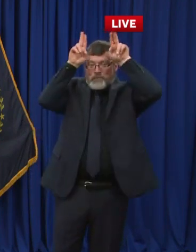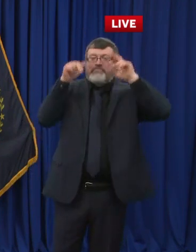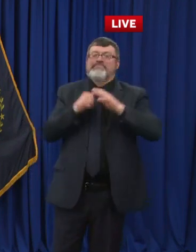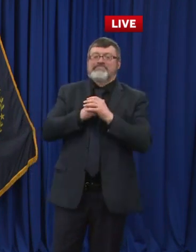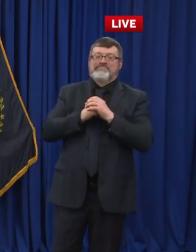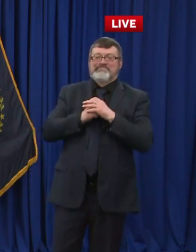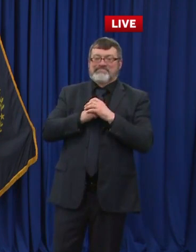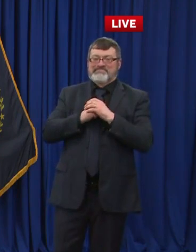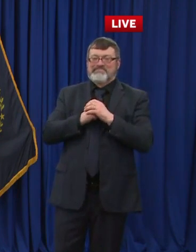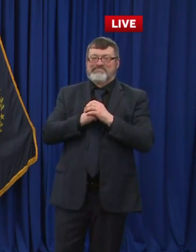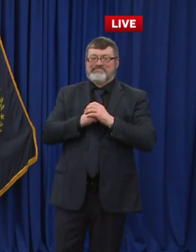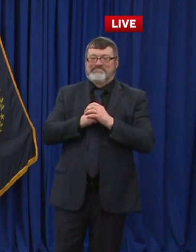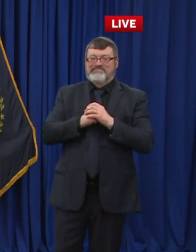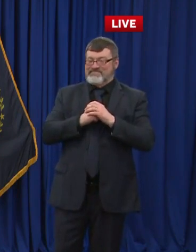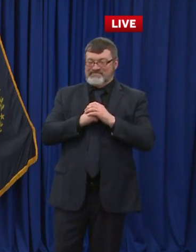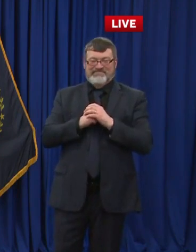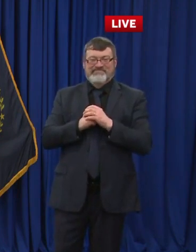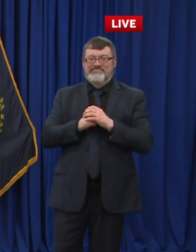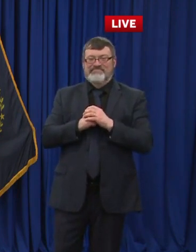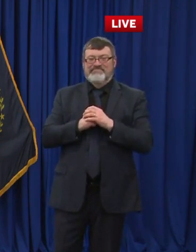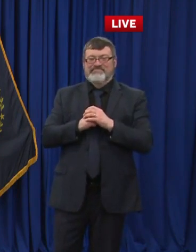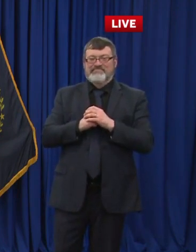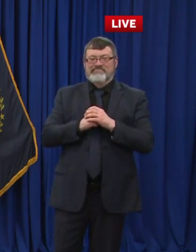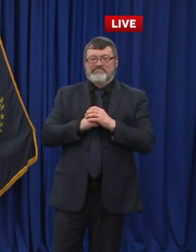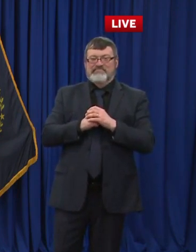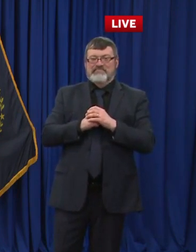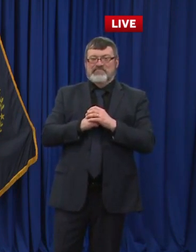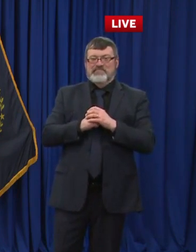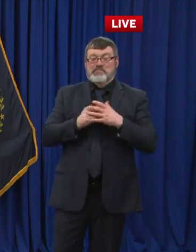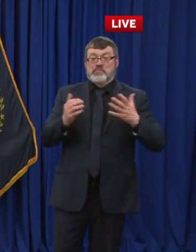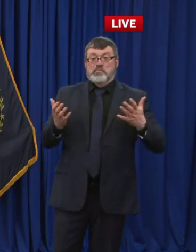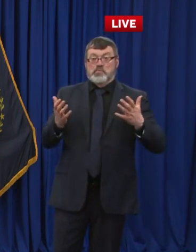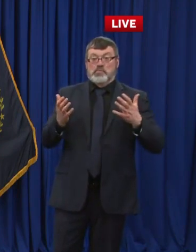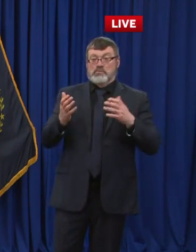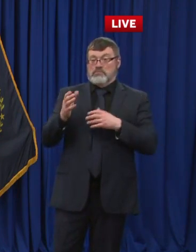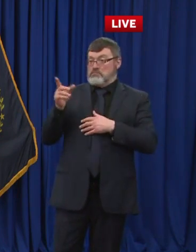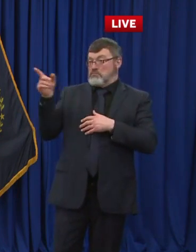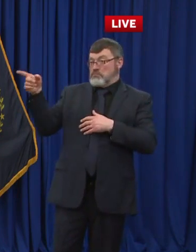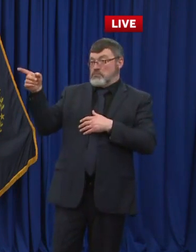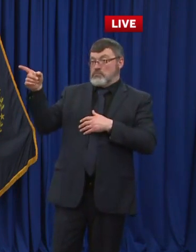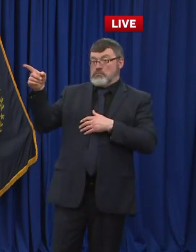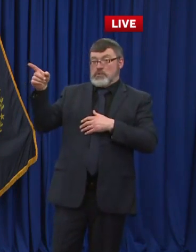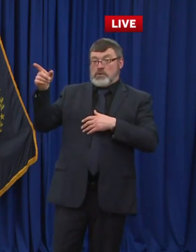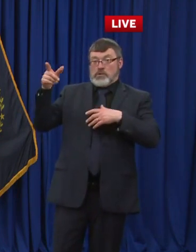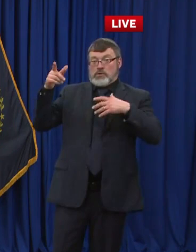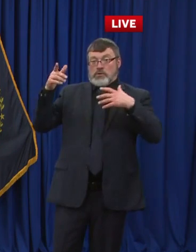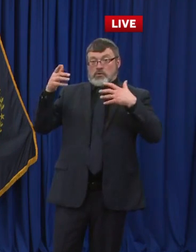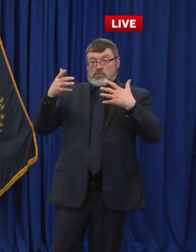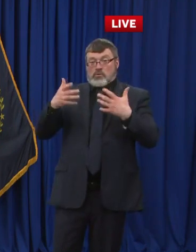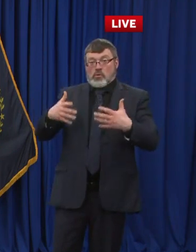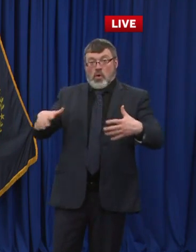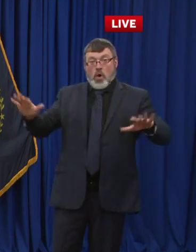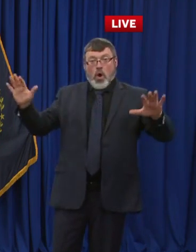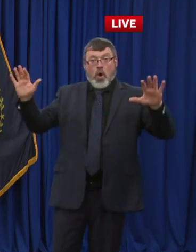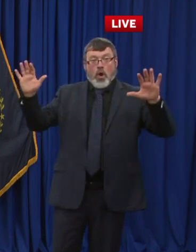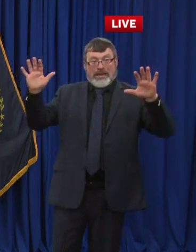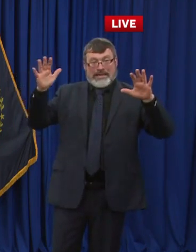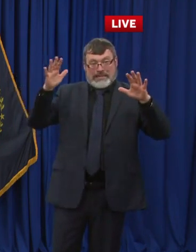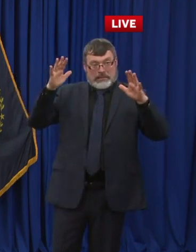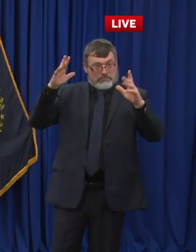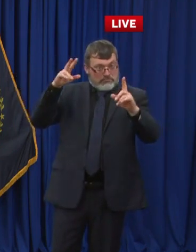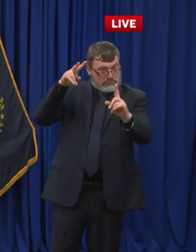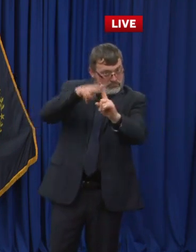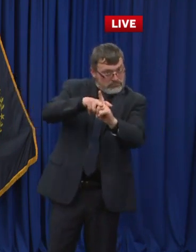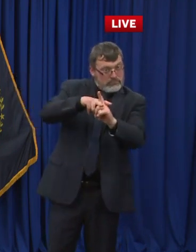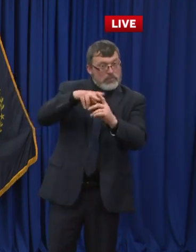choose to be your new attorney general. Have you made it? I'm not going to know where I've interviewed. So the question, sorry, that kind of took me